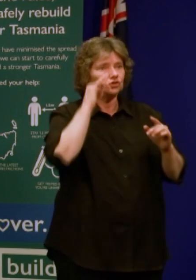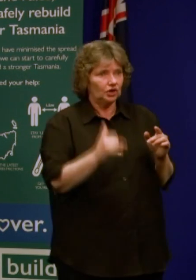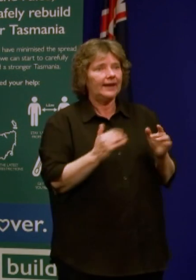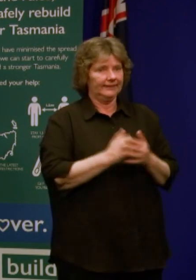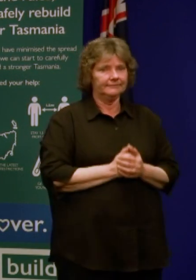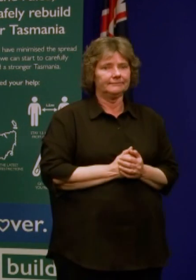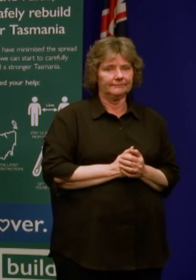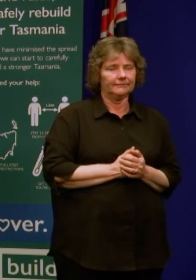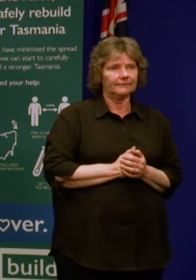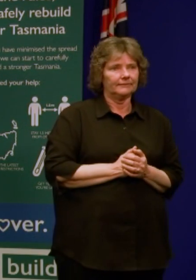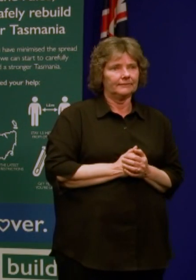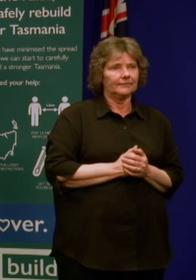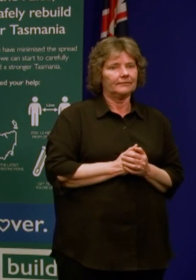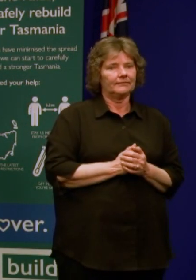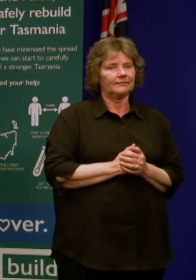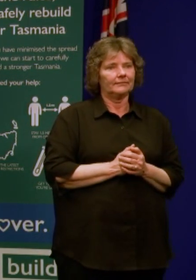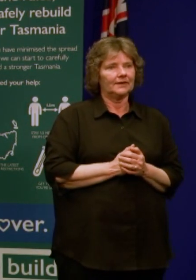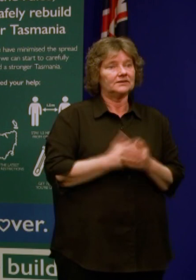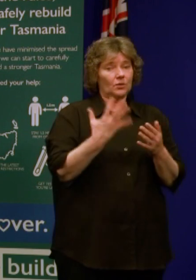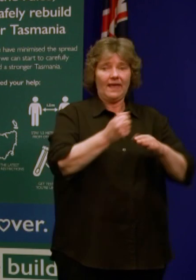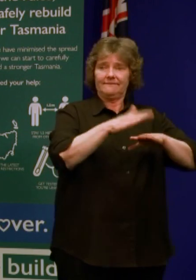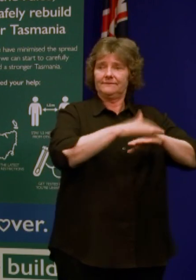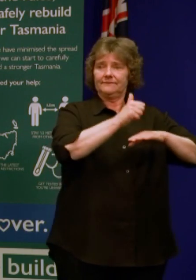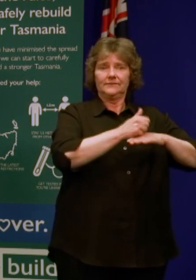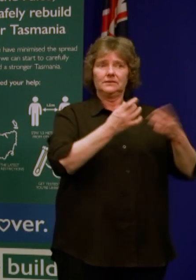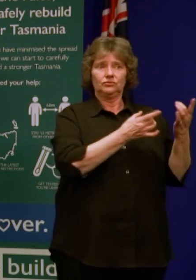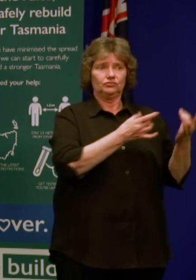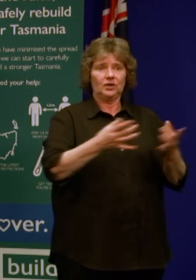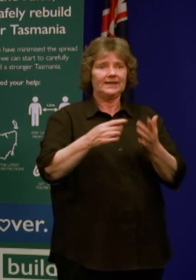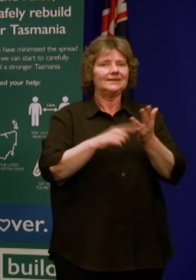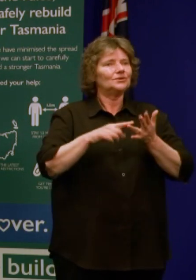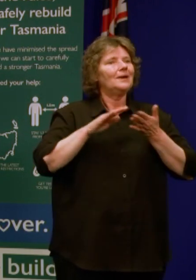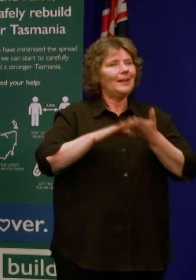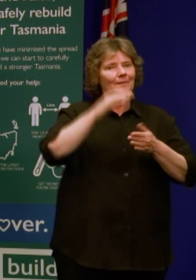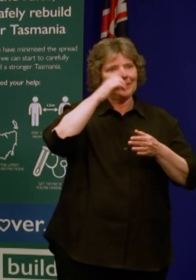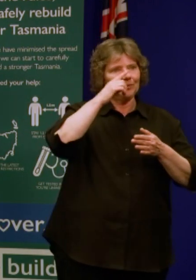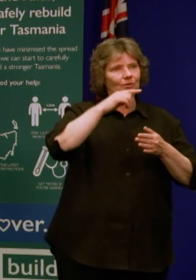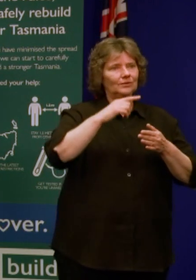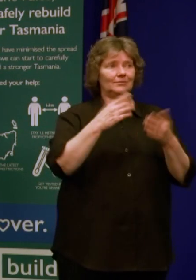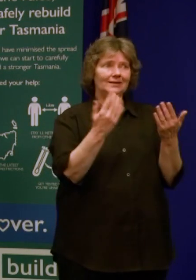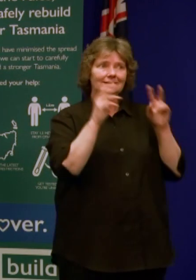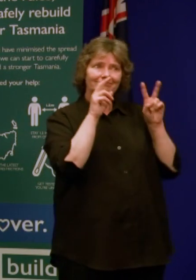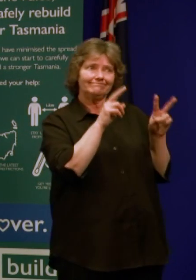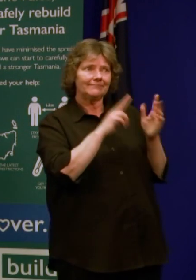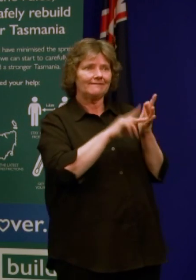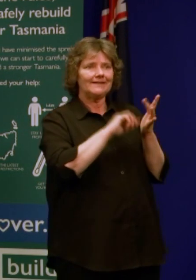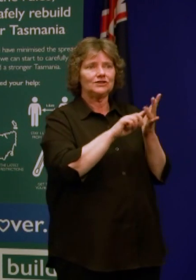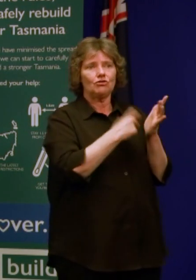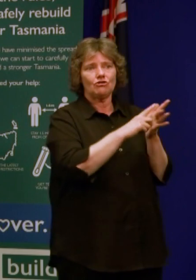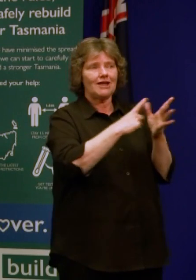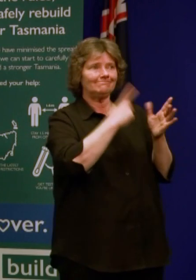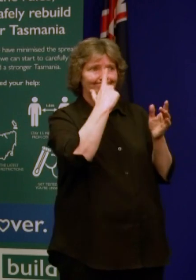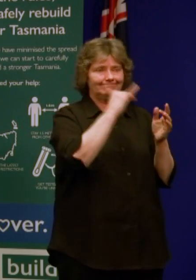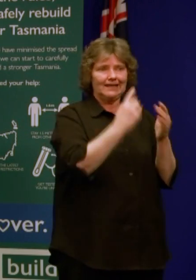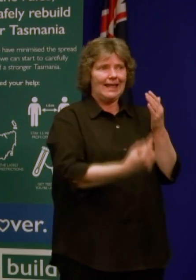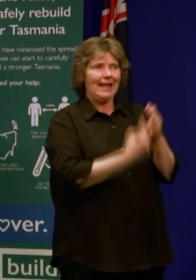steps to assist people but what's happening in Victoria, we need to tighten up our borders and to wear precautions in relation